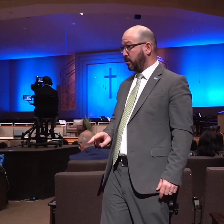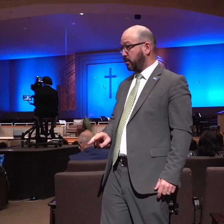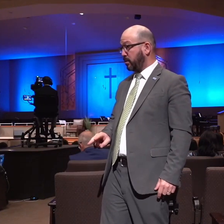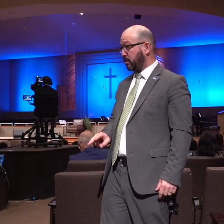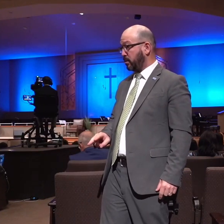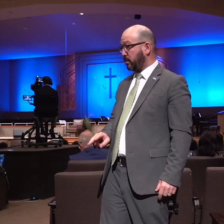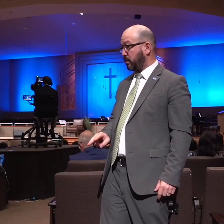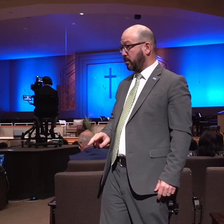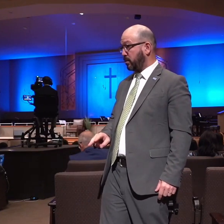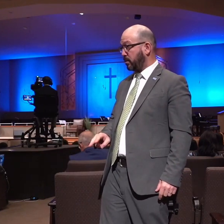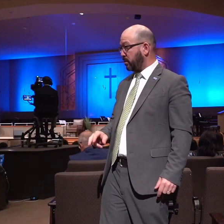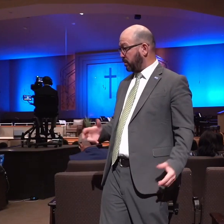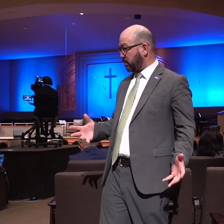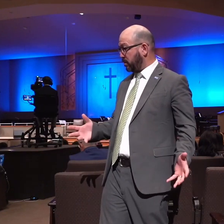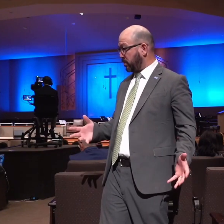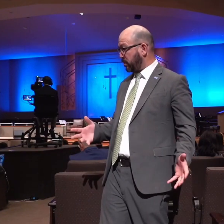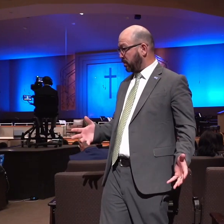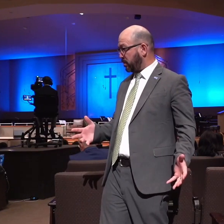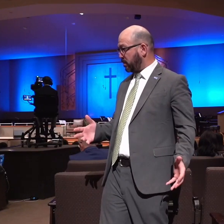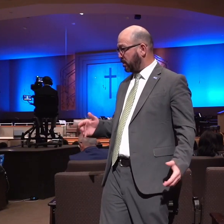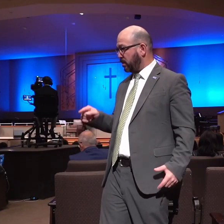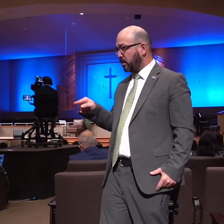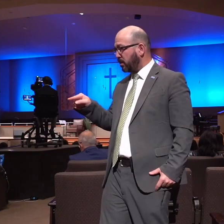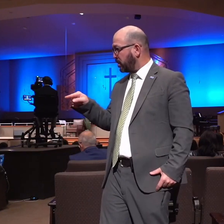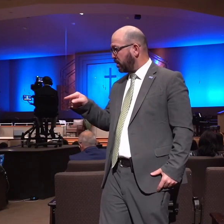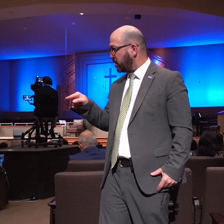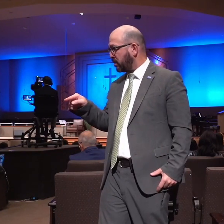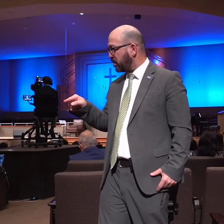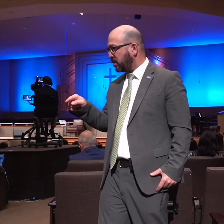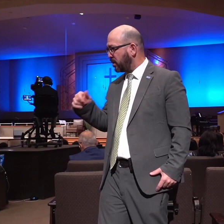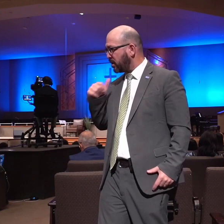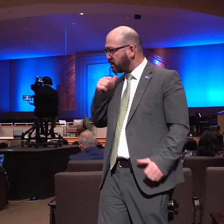here's some distortion a purpose